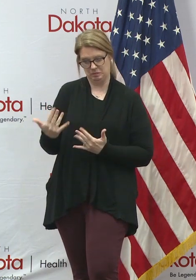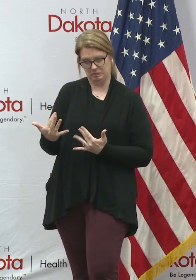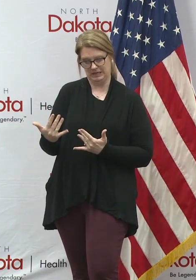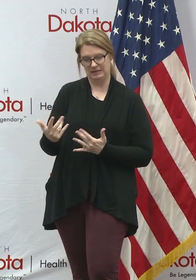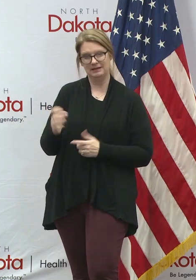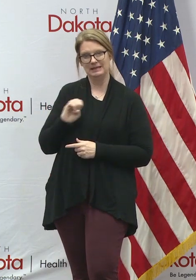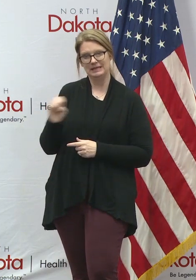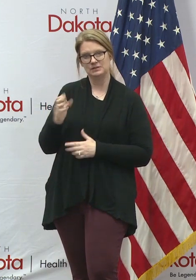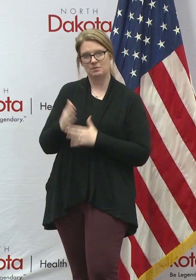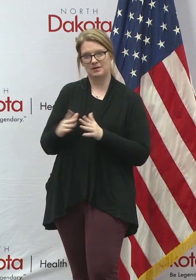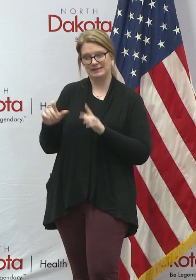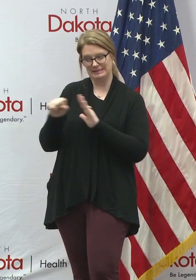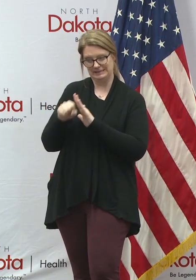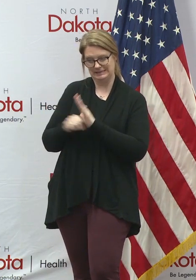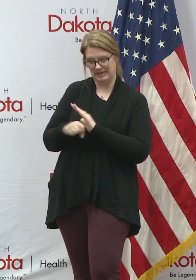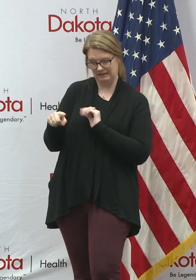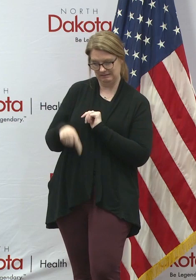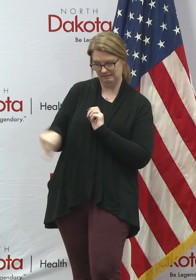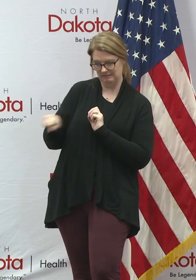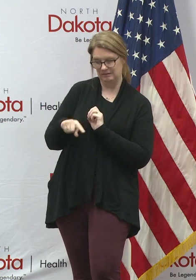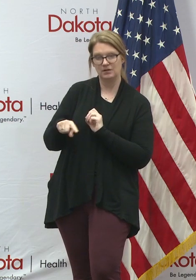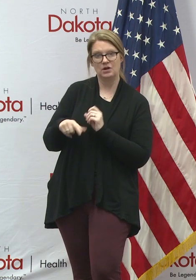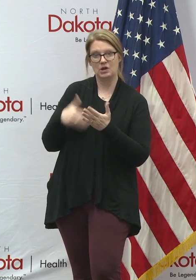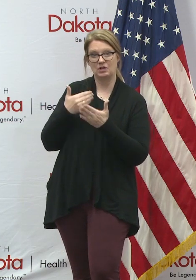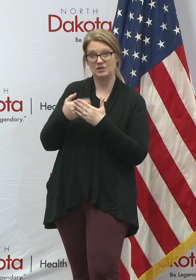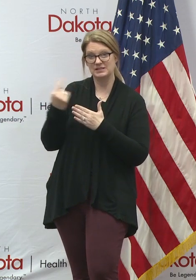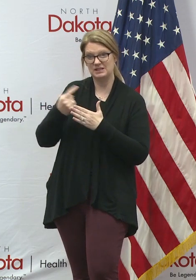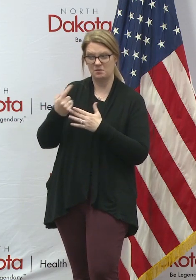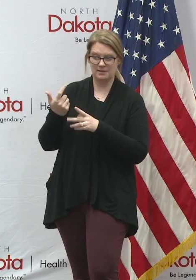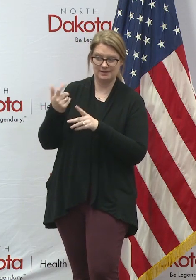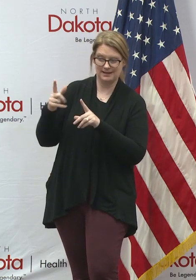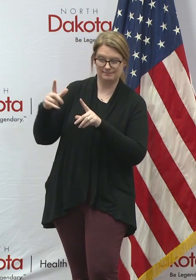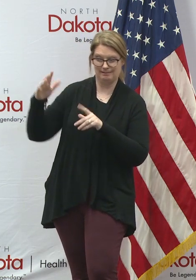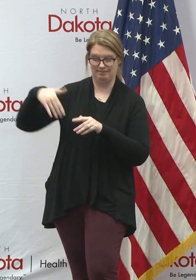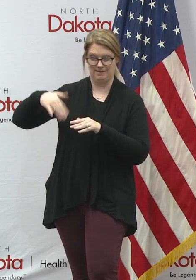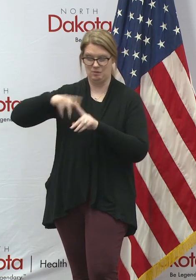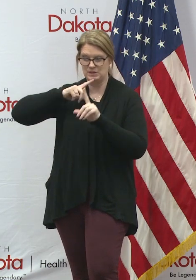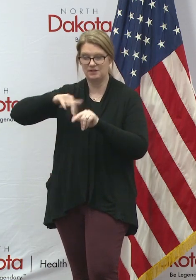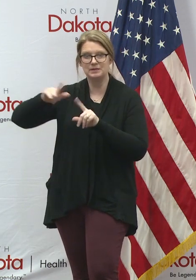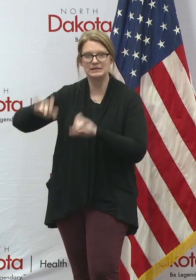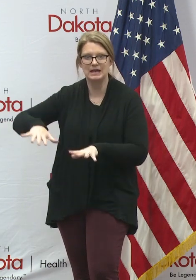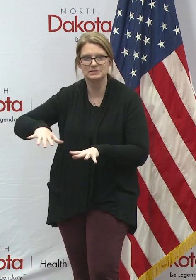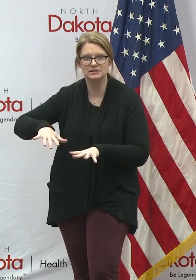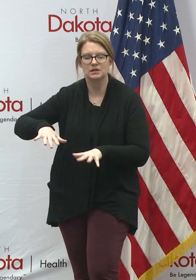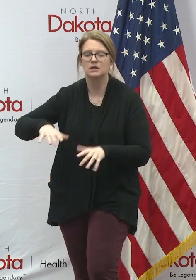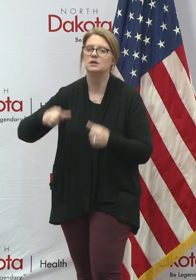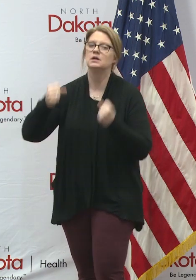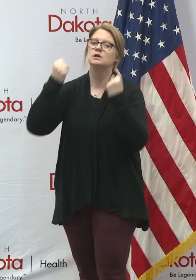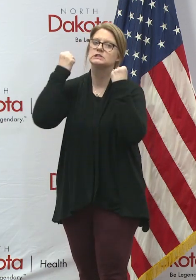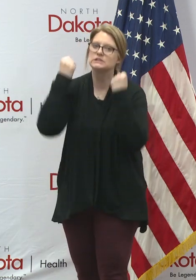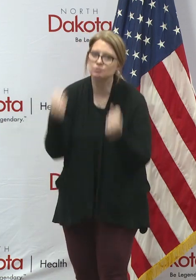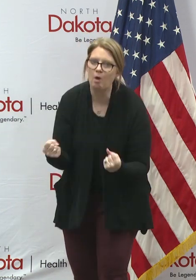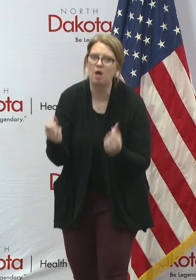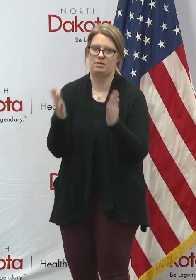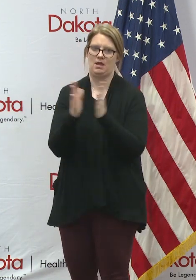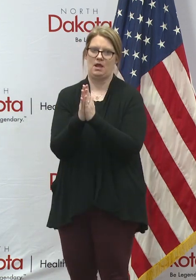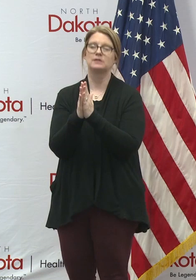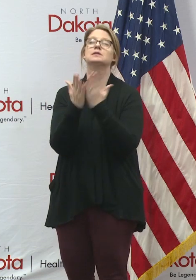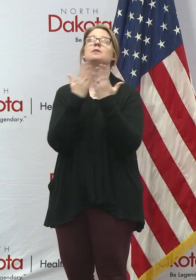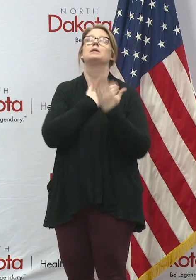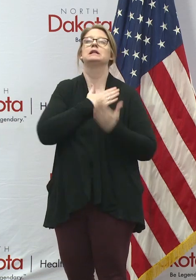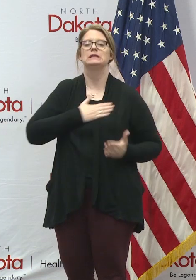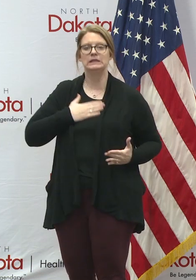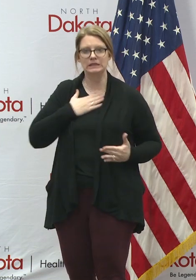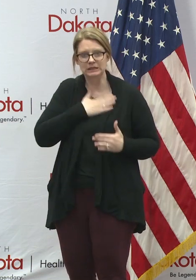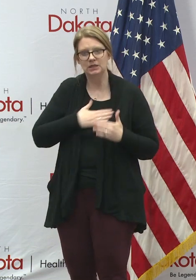in the eastern part of the state. If you're one of those or you're close to someone who's got a pending test, we really, really, really strongly ask that you're self